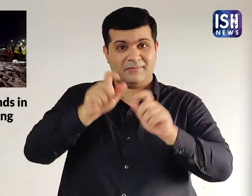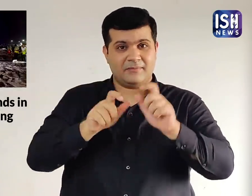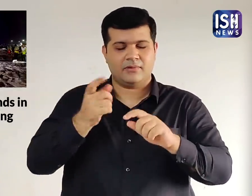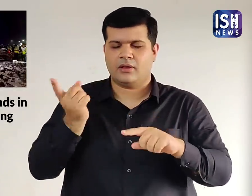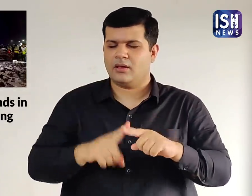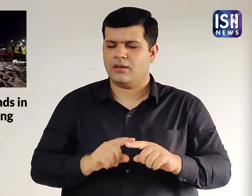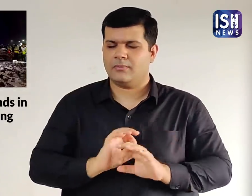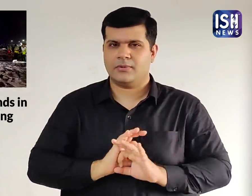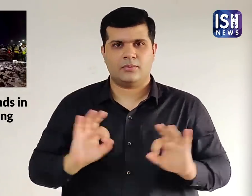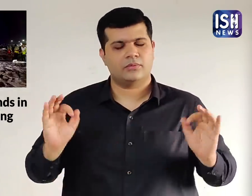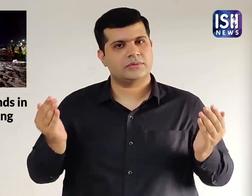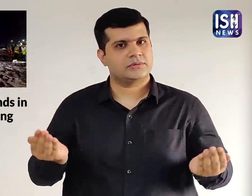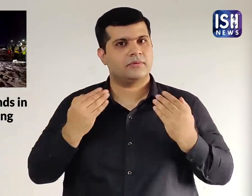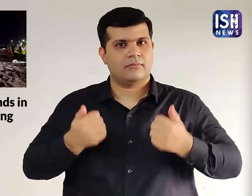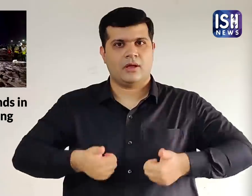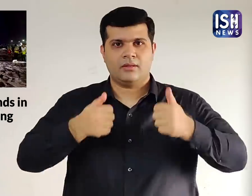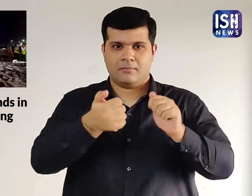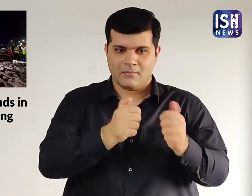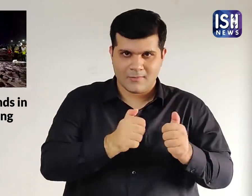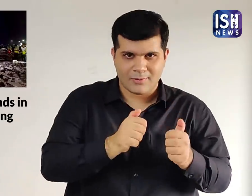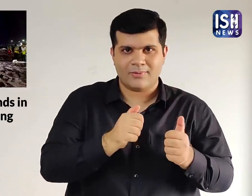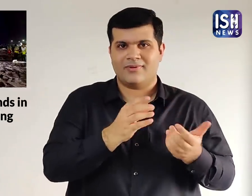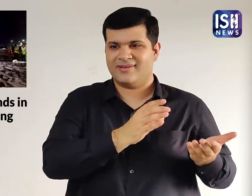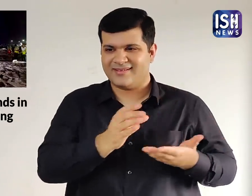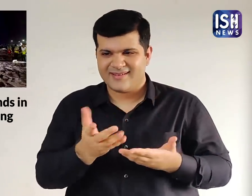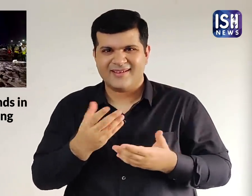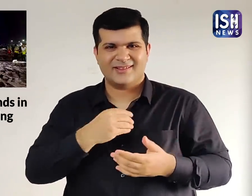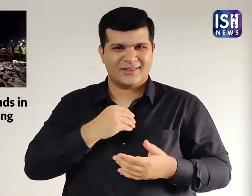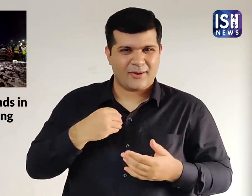All the passengers including the pilot and crew were safe.